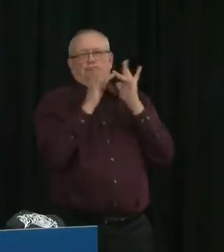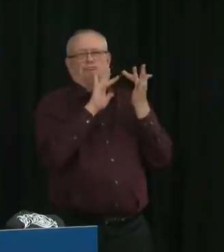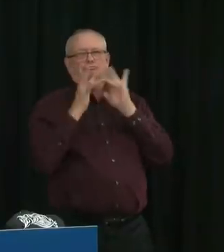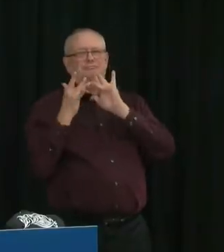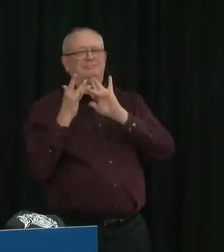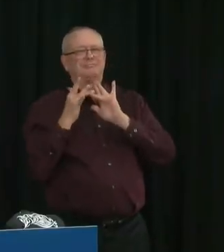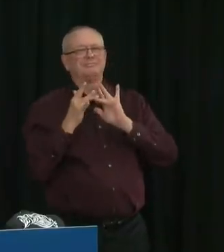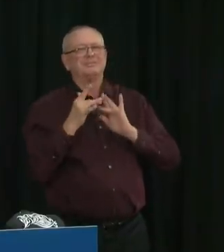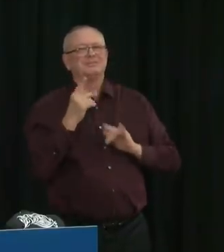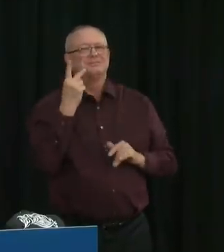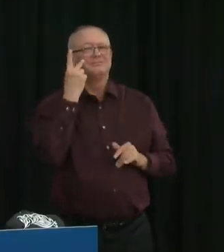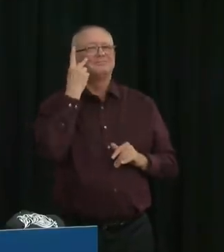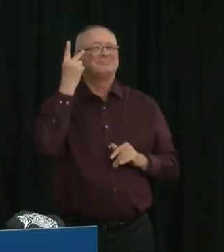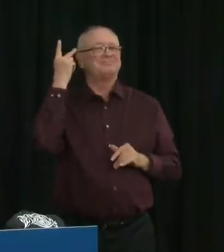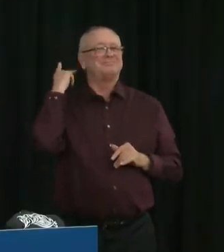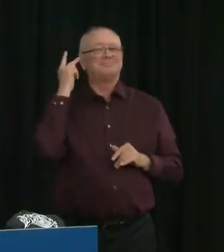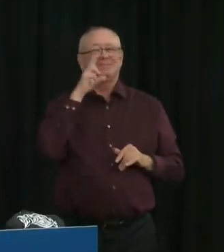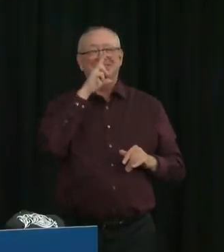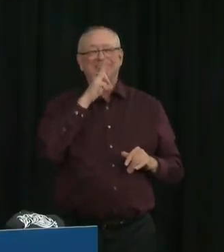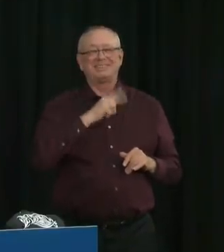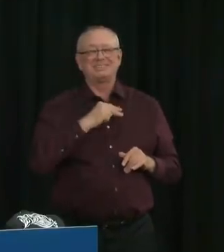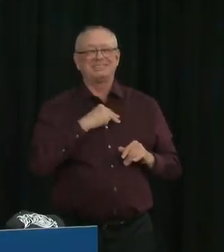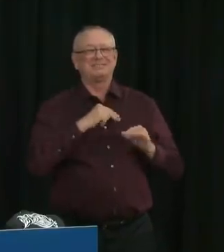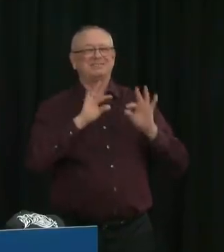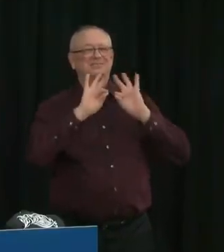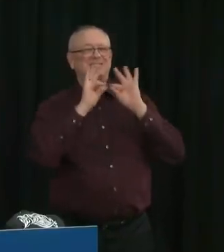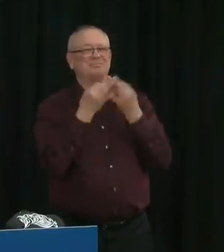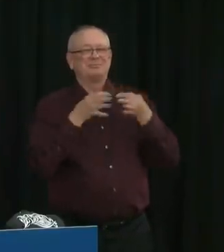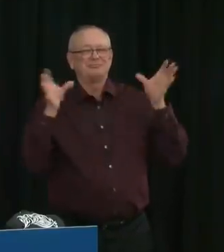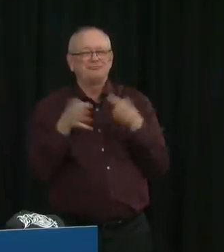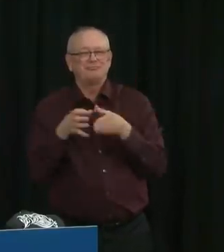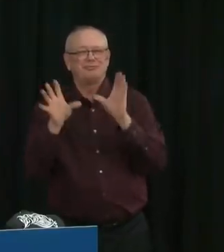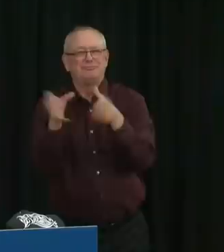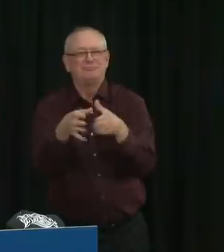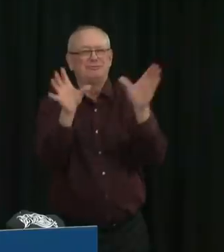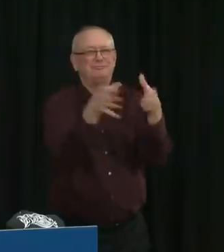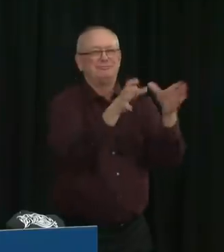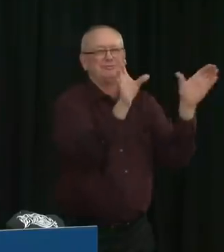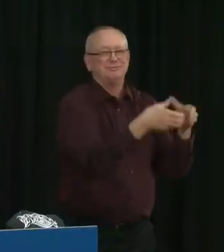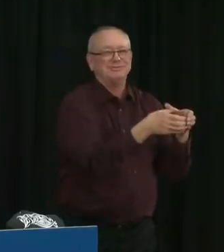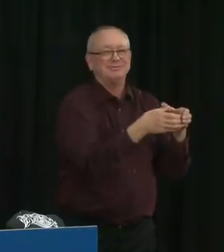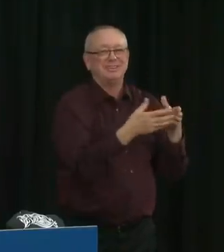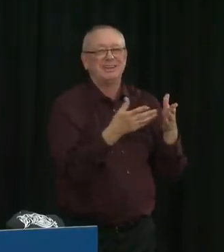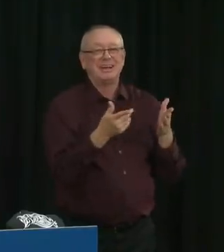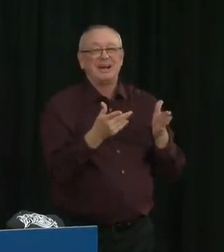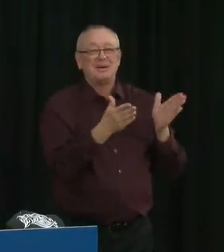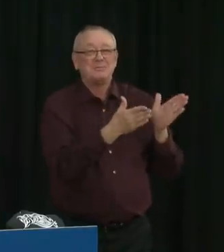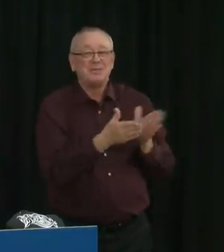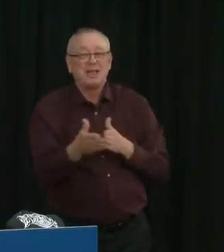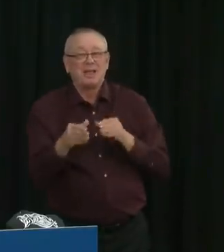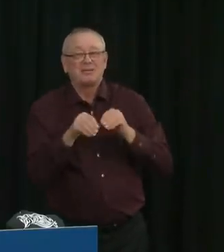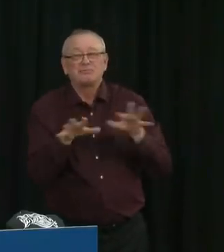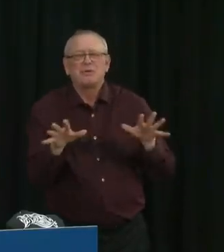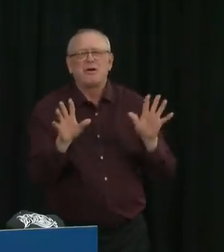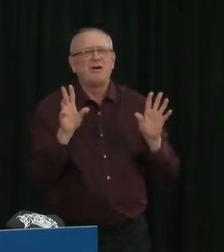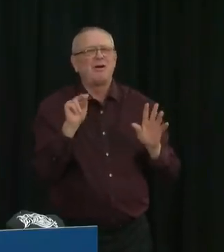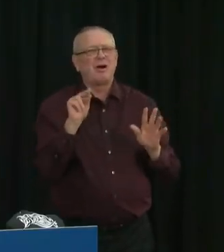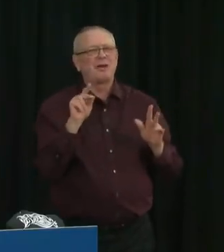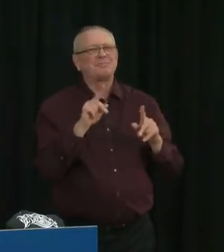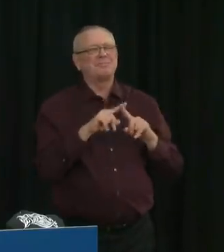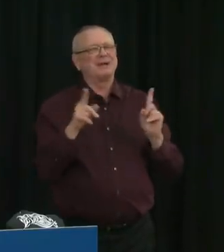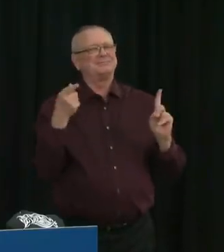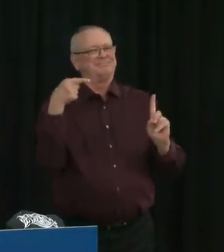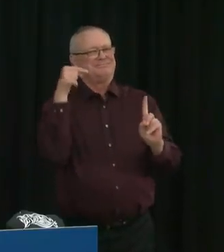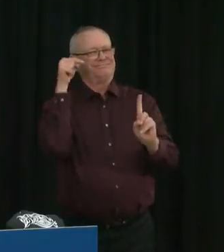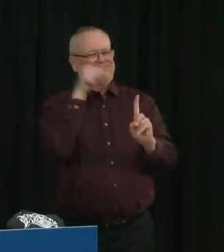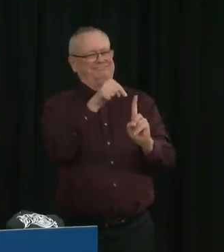together. People did not mean to spread COVID, but it is a reminder that social gatherings where distancing and masking are not used